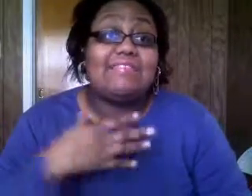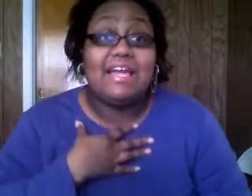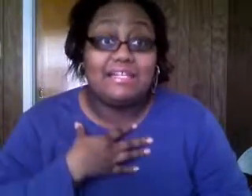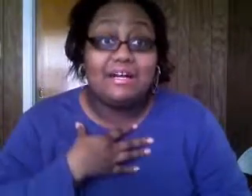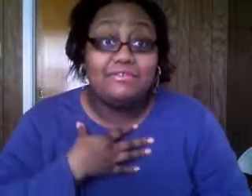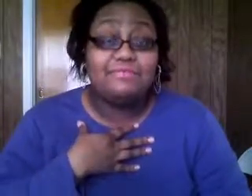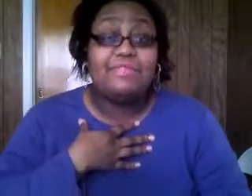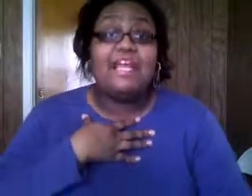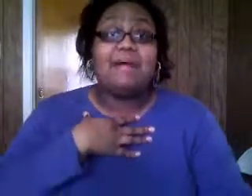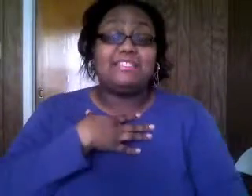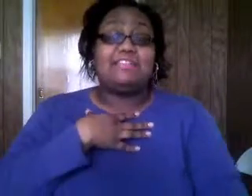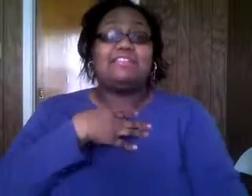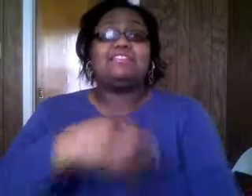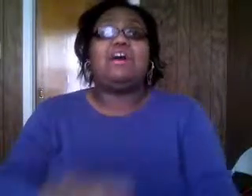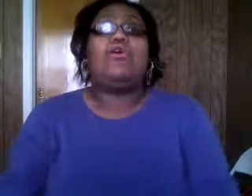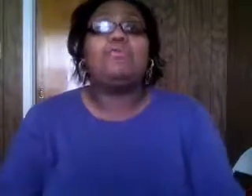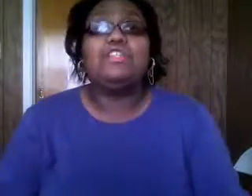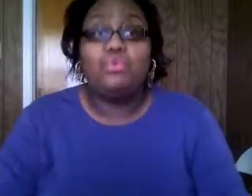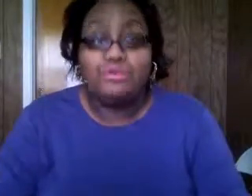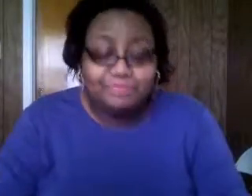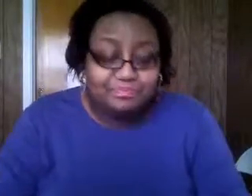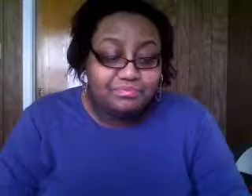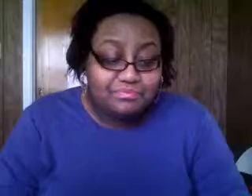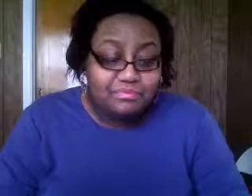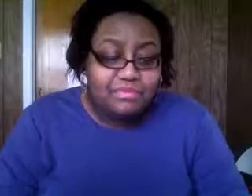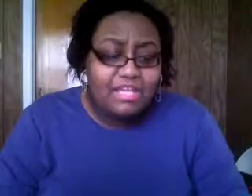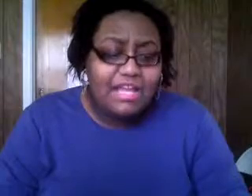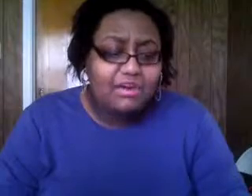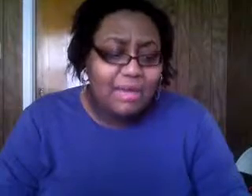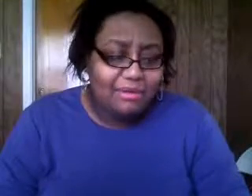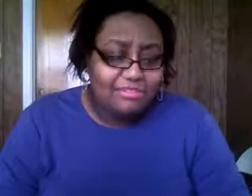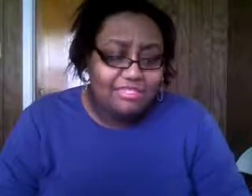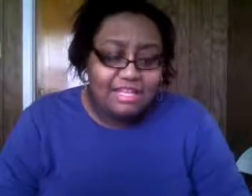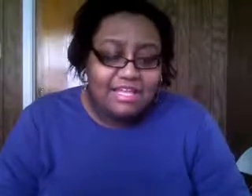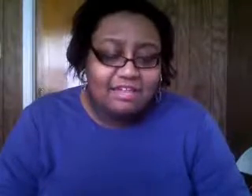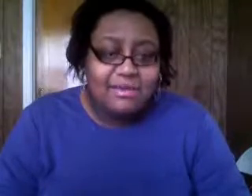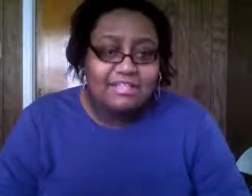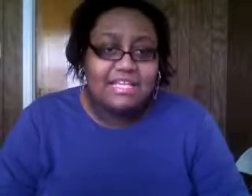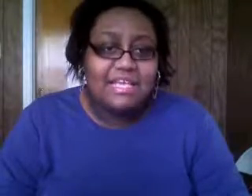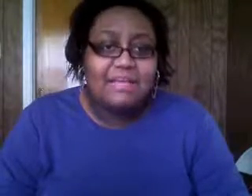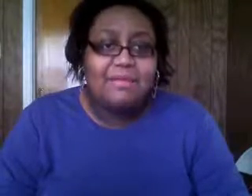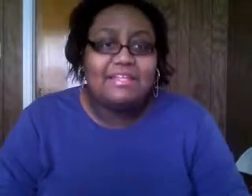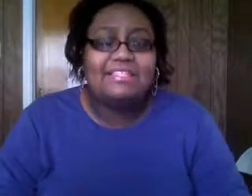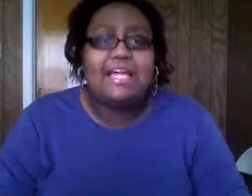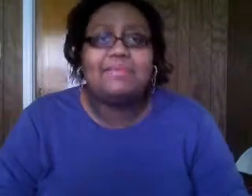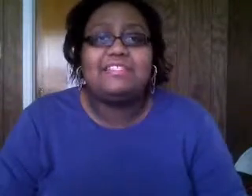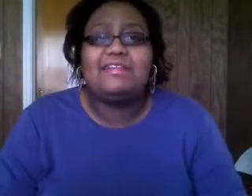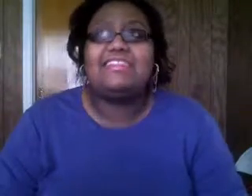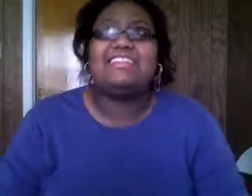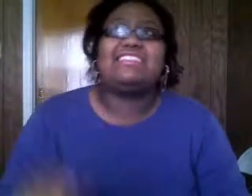i've had enough i'm sick of this so i open the door i go out go outside and by this time it's like it has